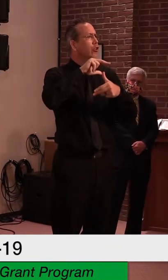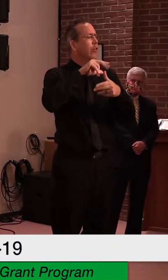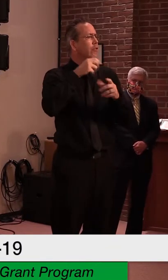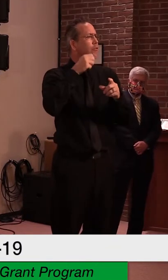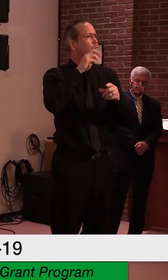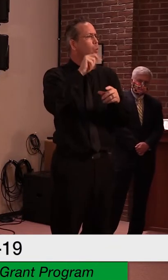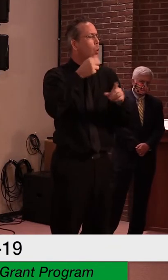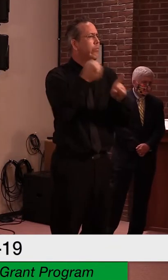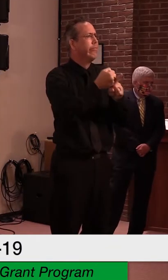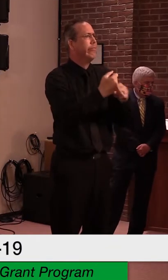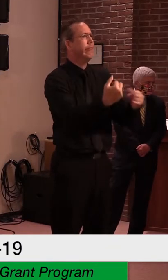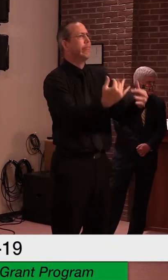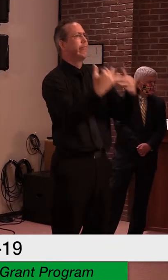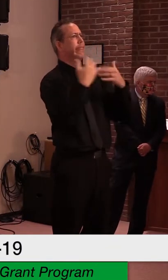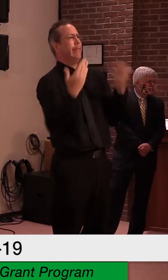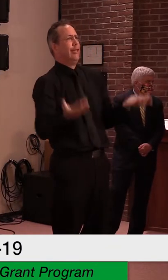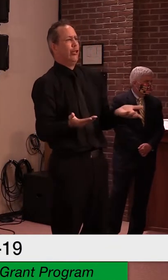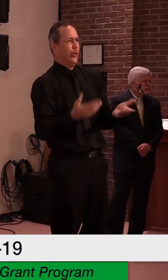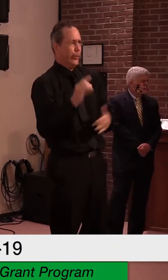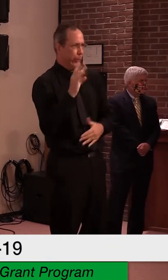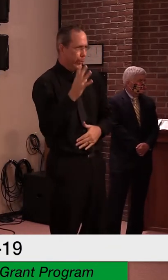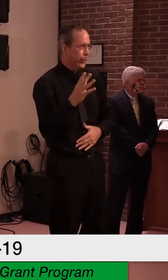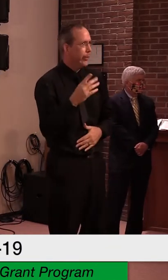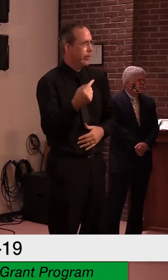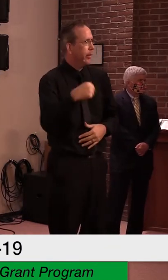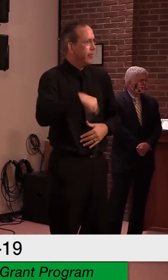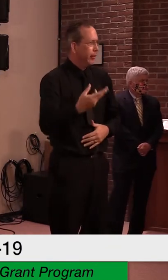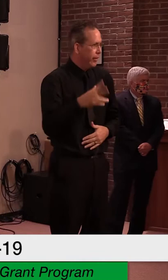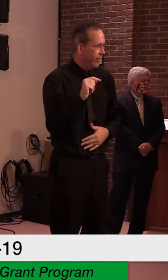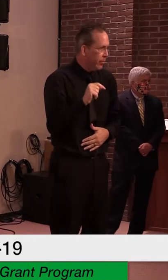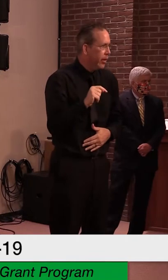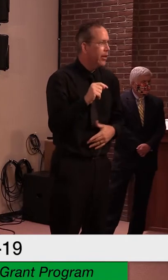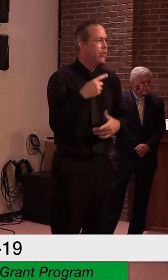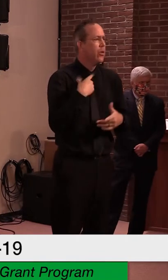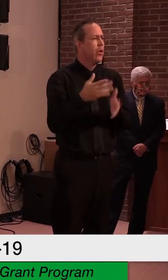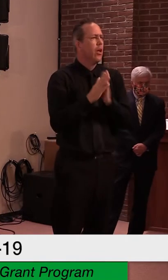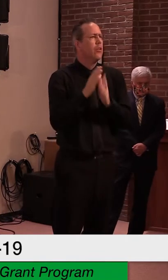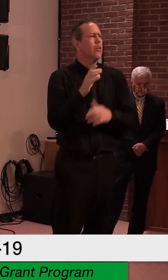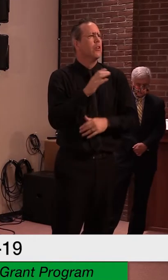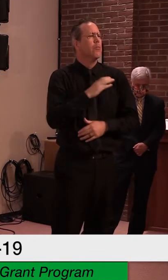Shirling give us an update on what we might expect. Commissioner Shirling.